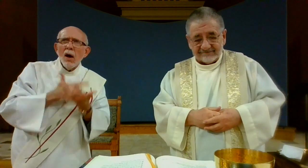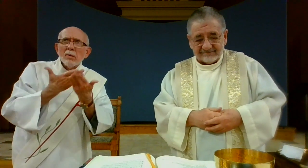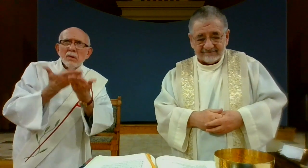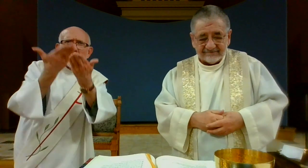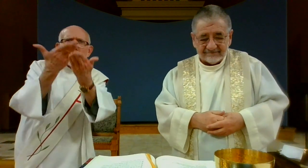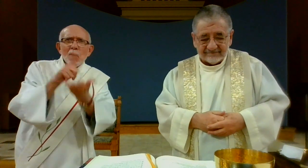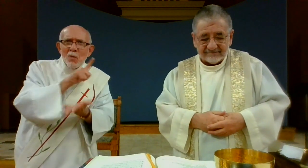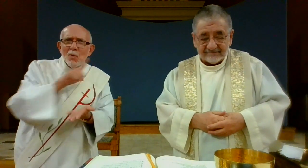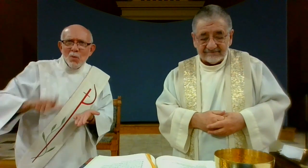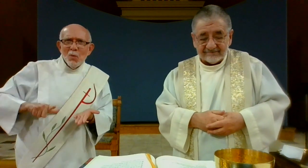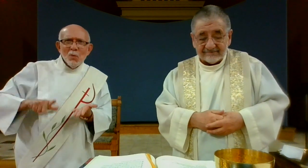We lift them up to the Lord.